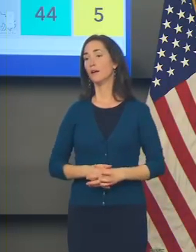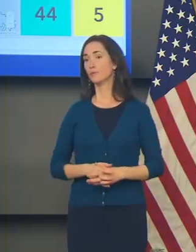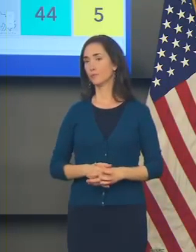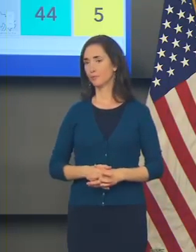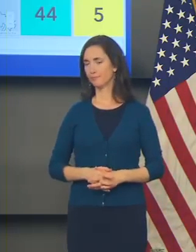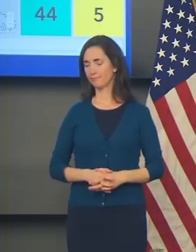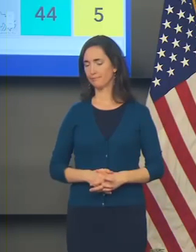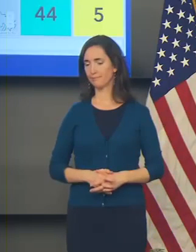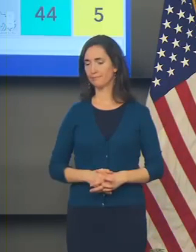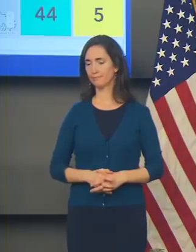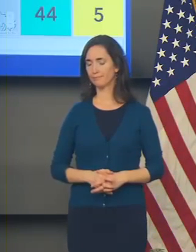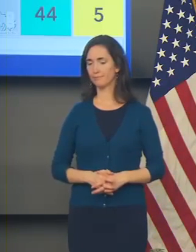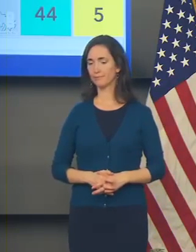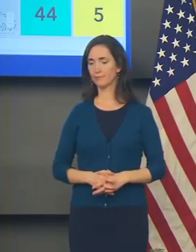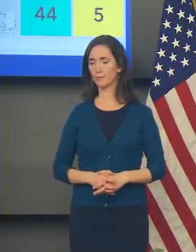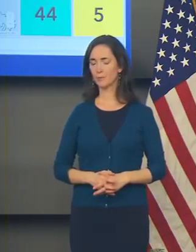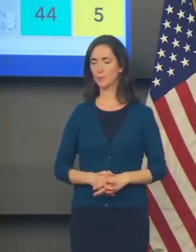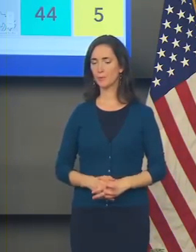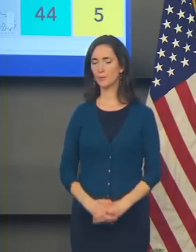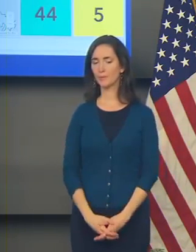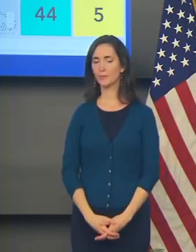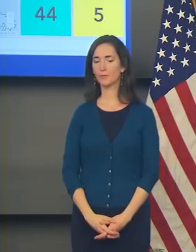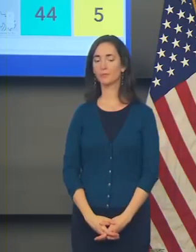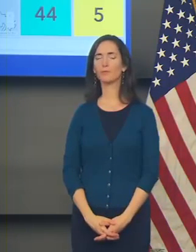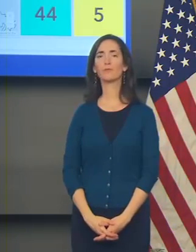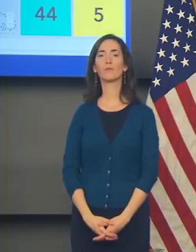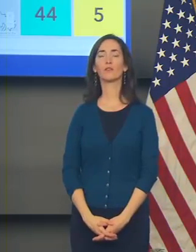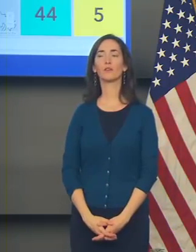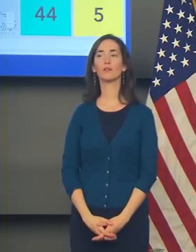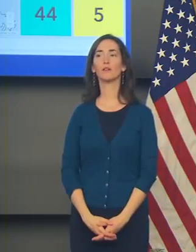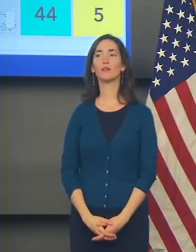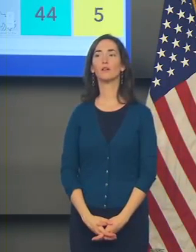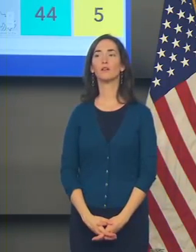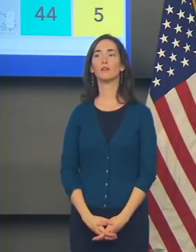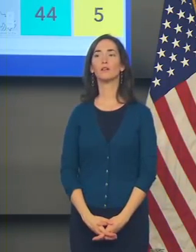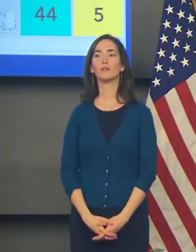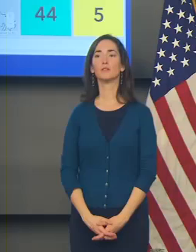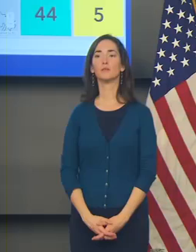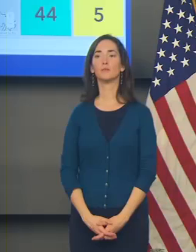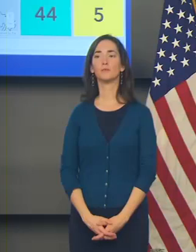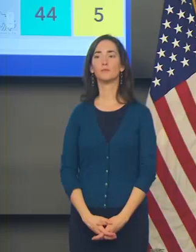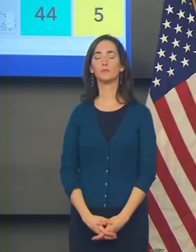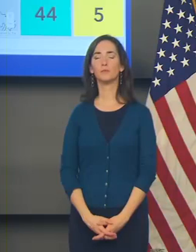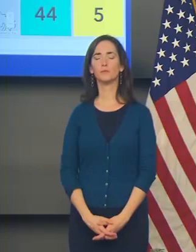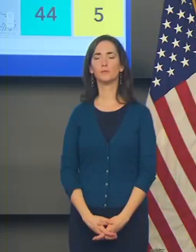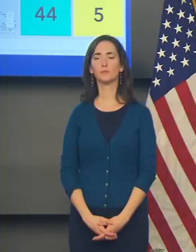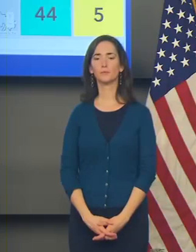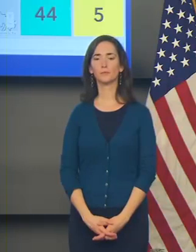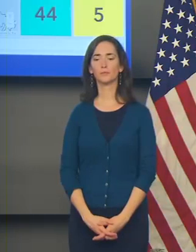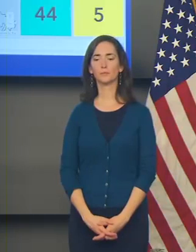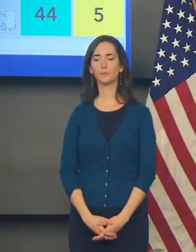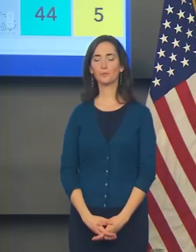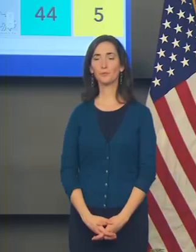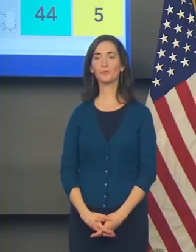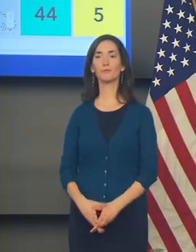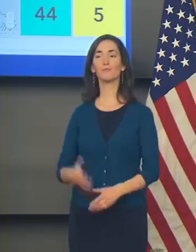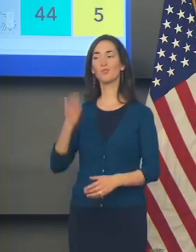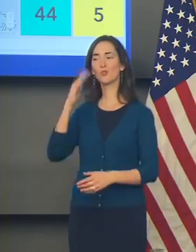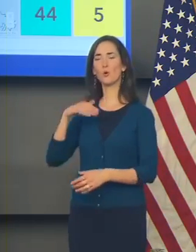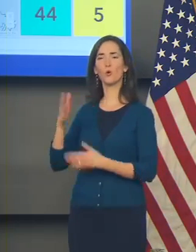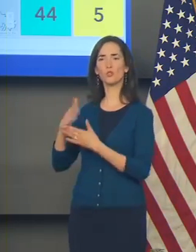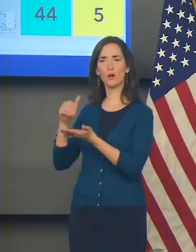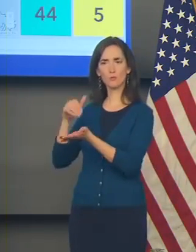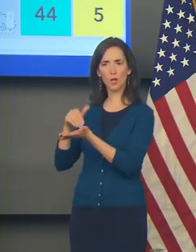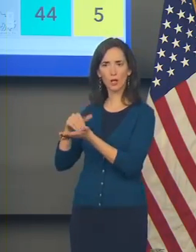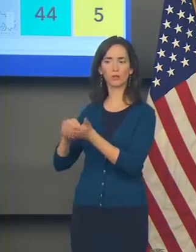You know, when the facts change and you learn new things, as in the field of epidemiology and